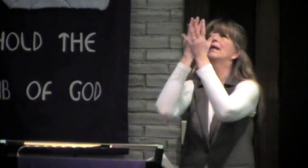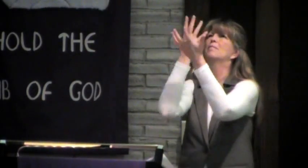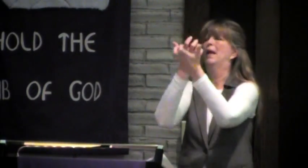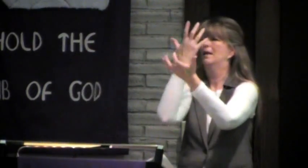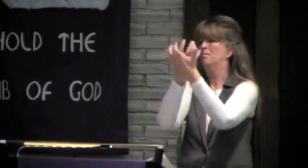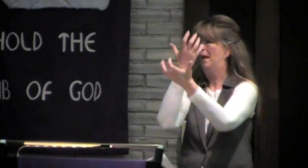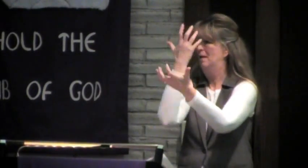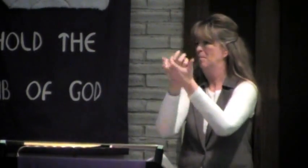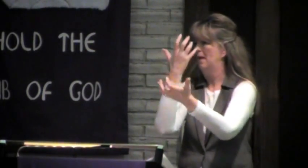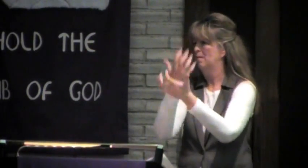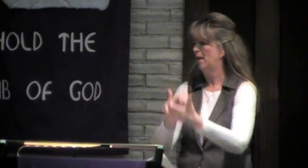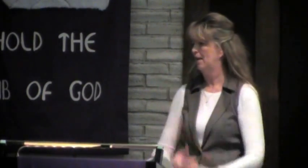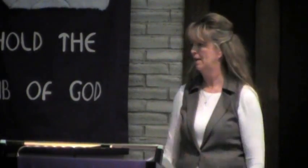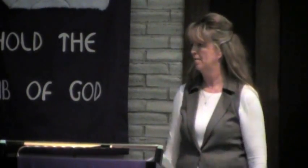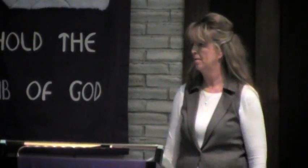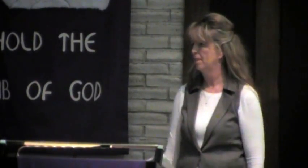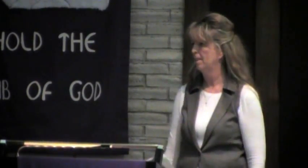that even when you plead,